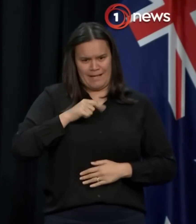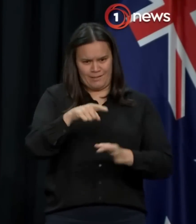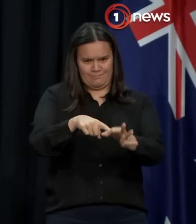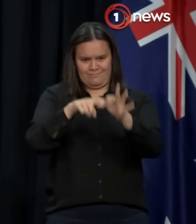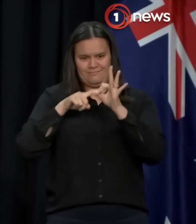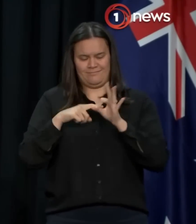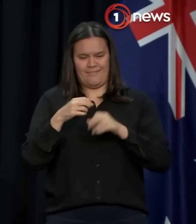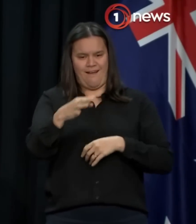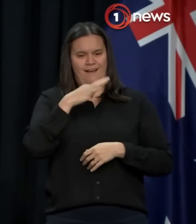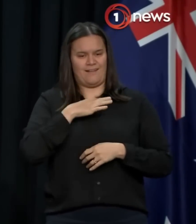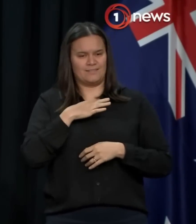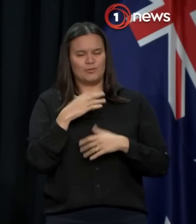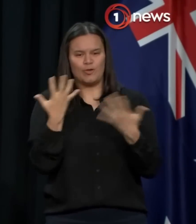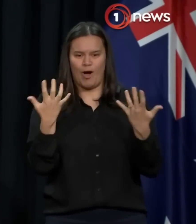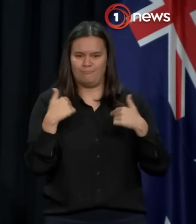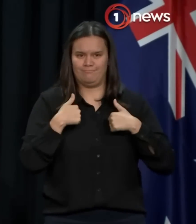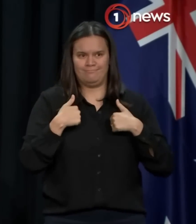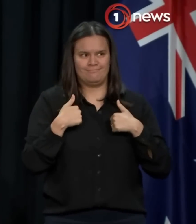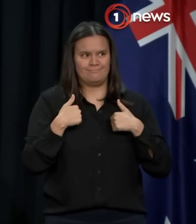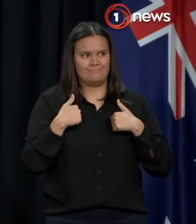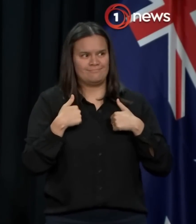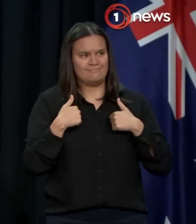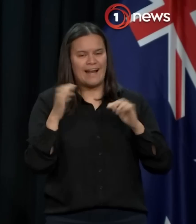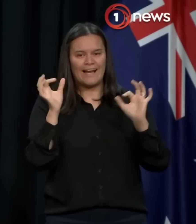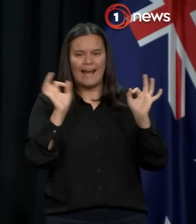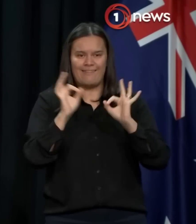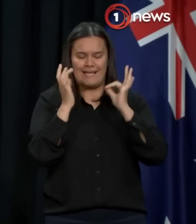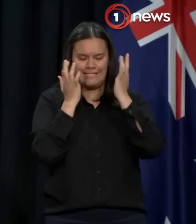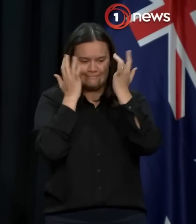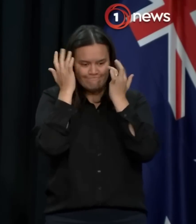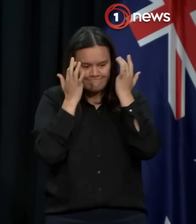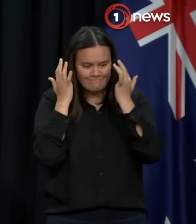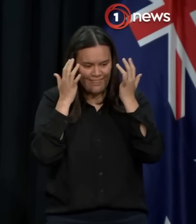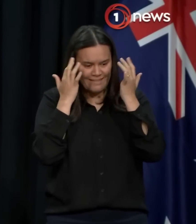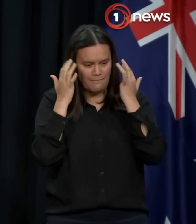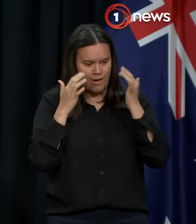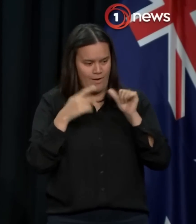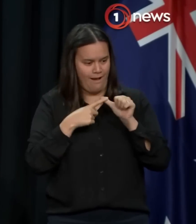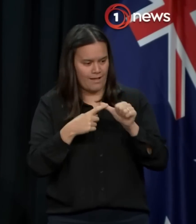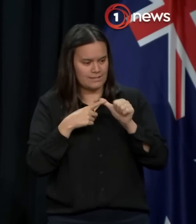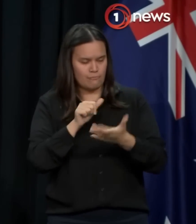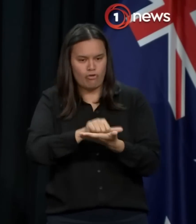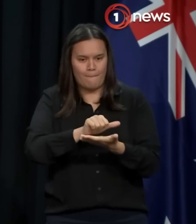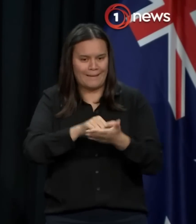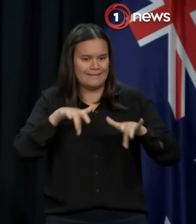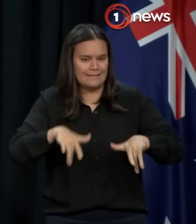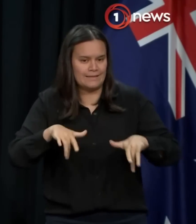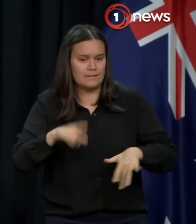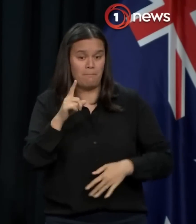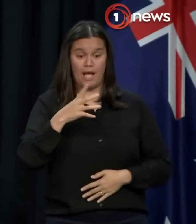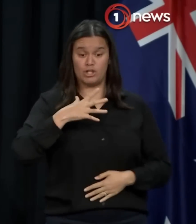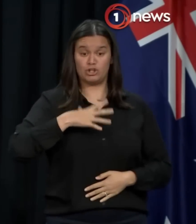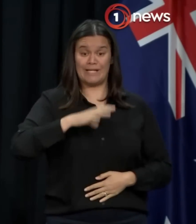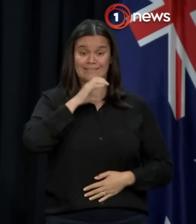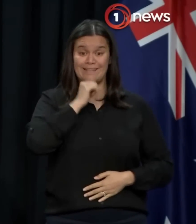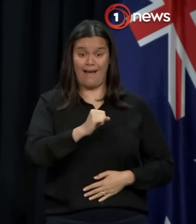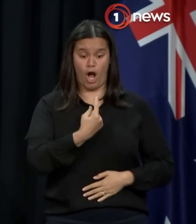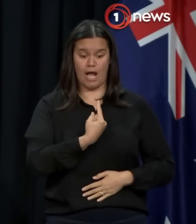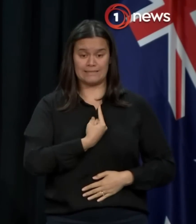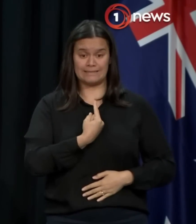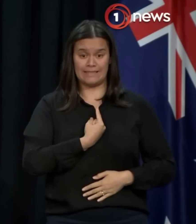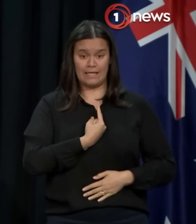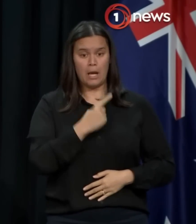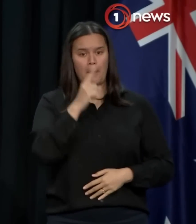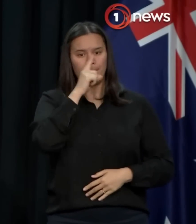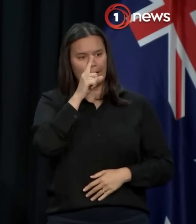question, so it's not something that I've, you know, pre-formulated an answer on. But in terms of gender identity, I think people